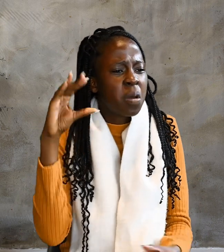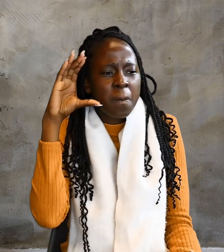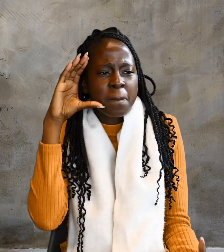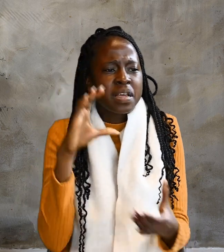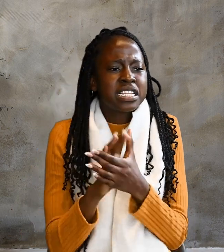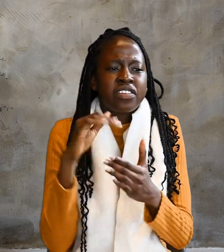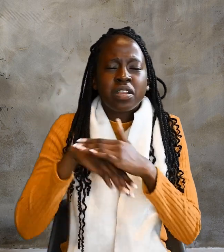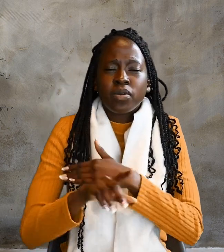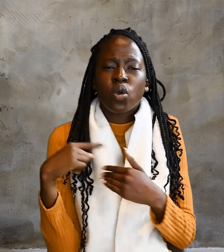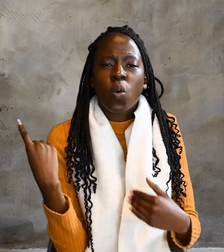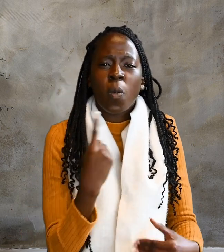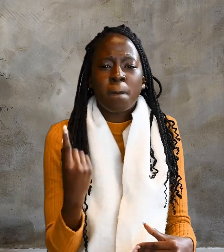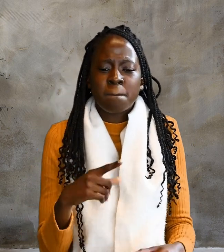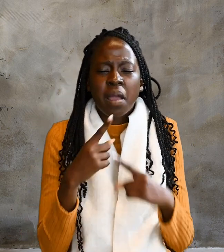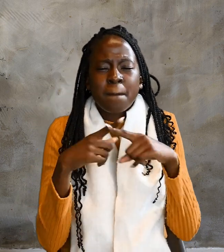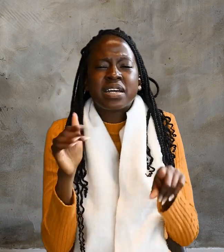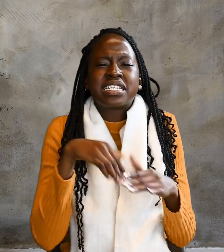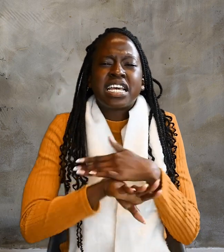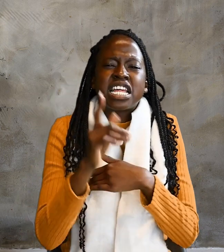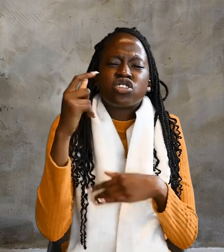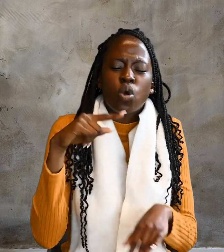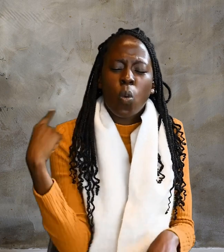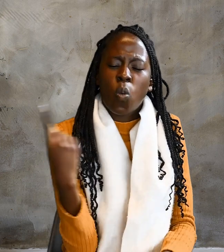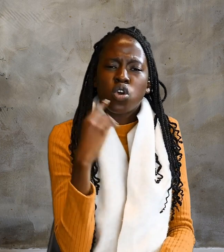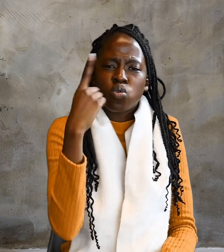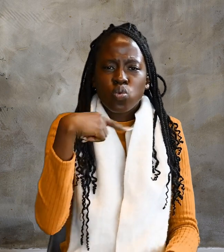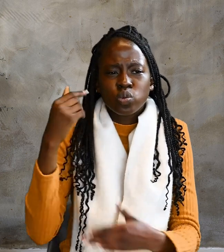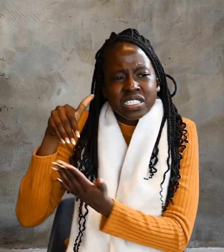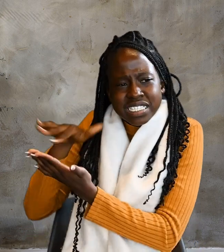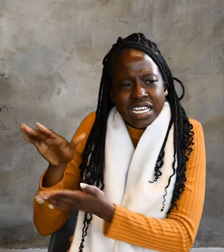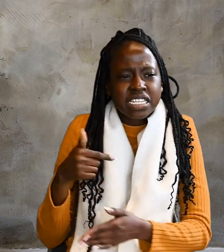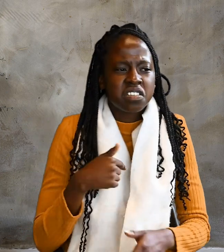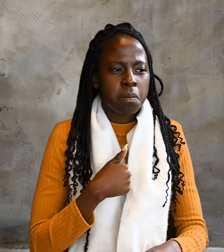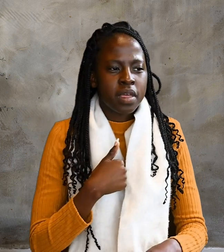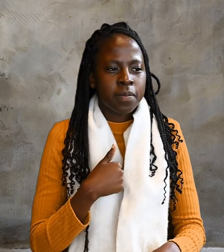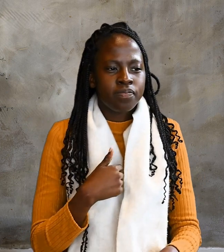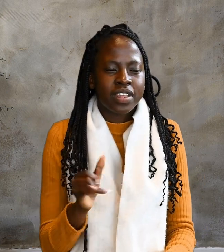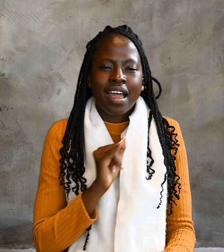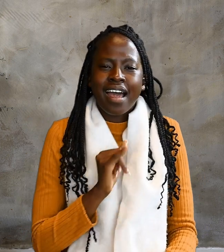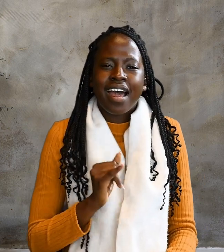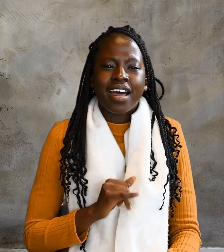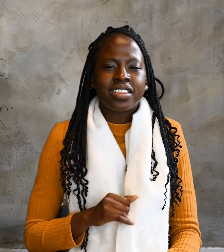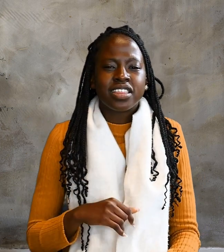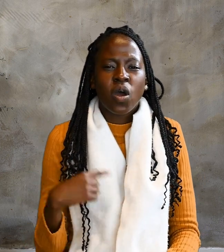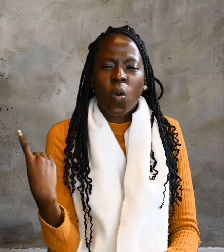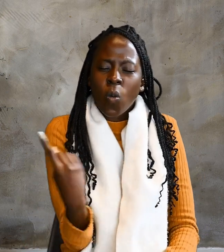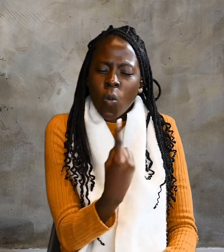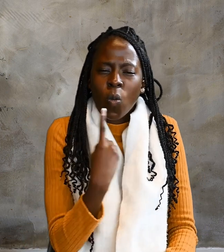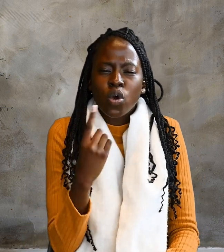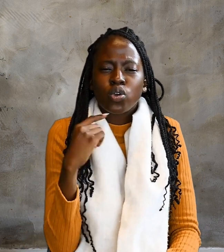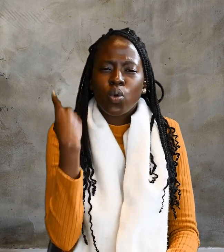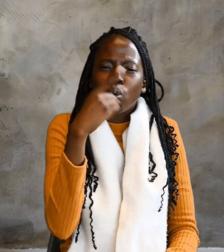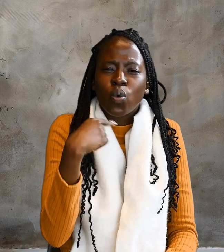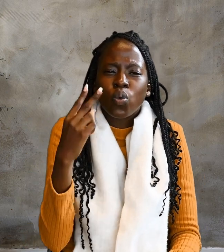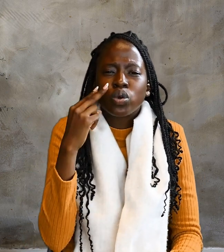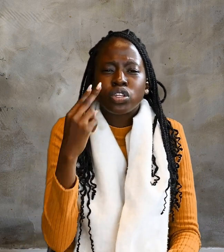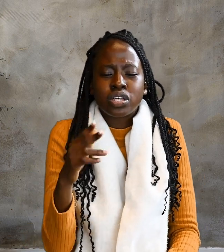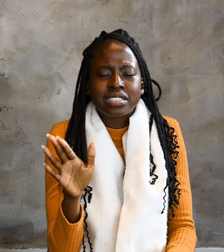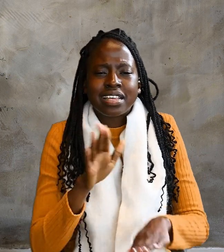but in the one who sent me. The one who looks at me is seeing